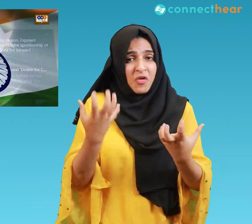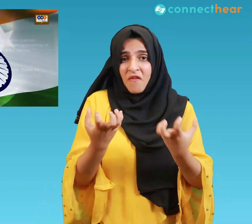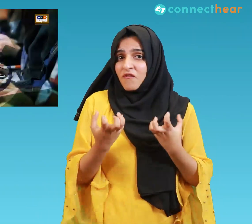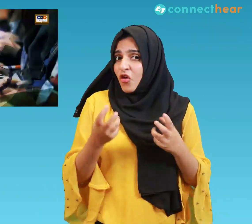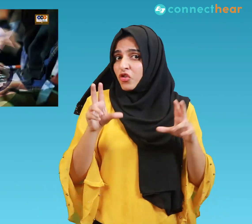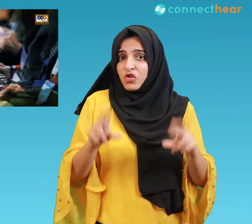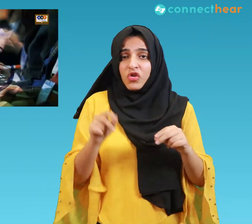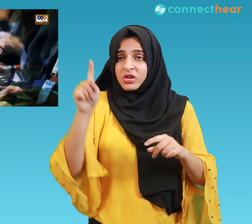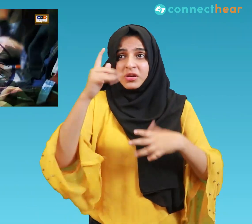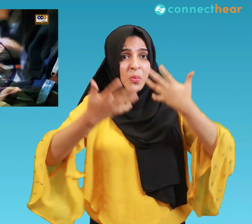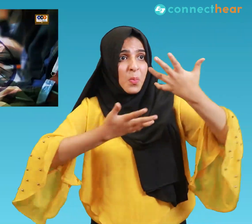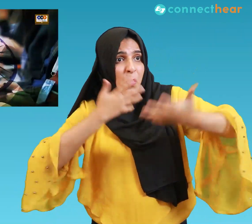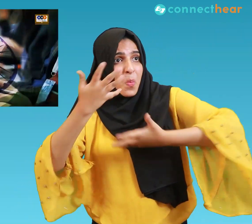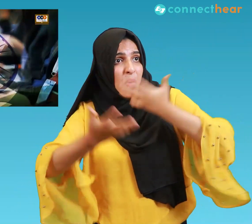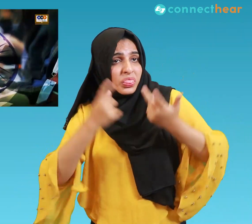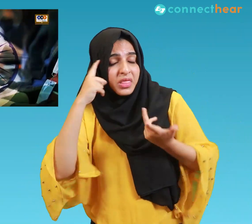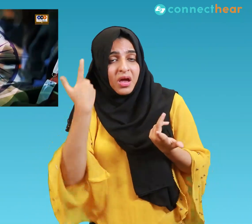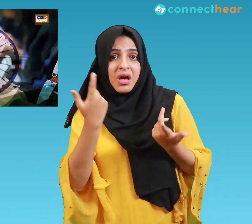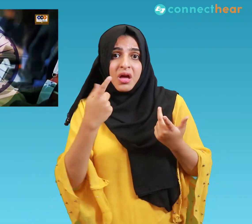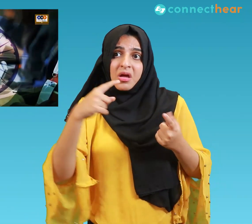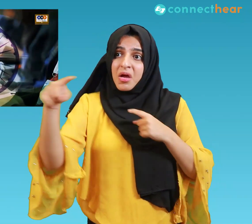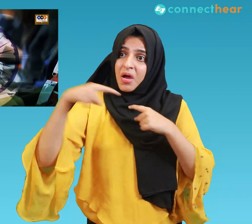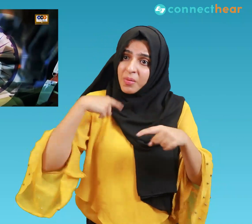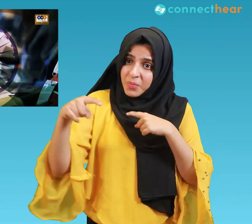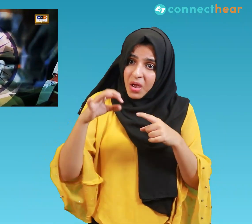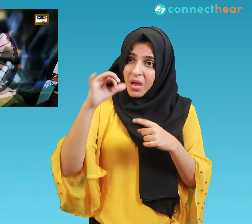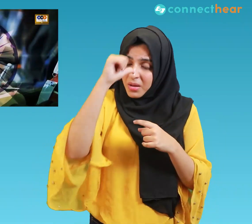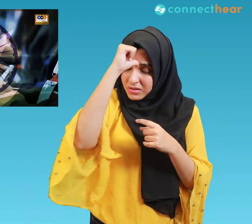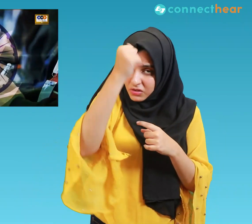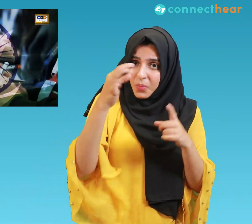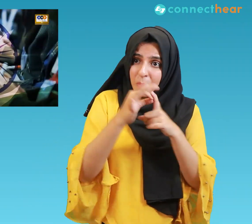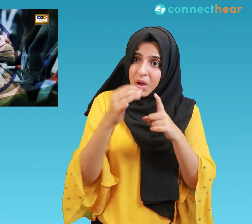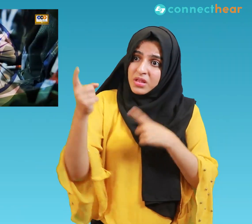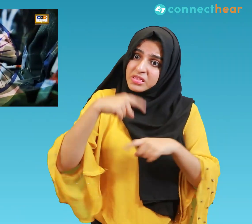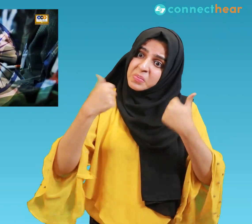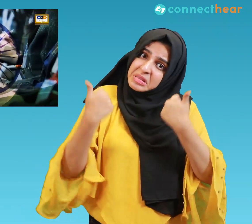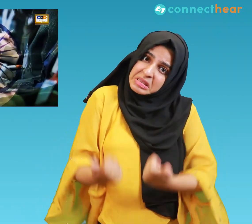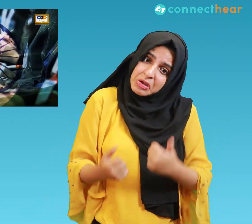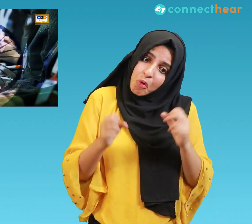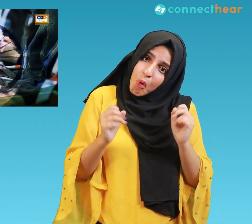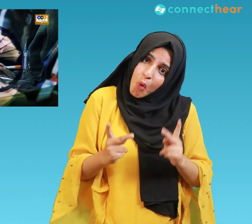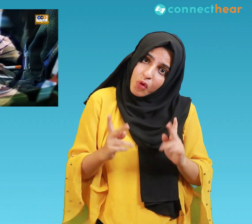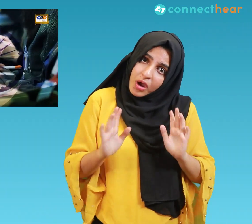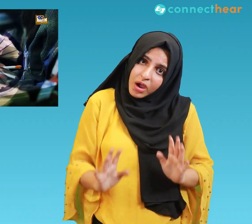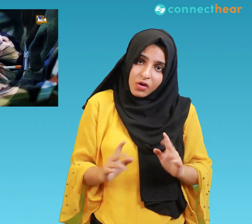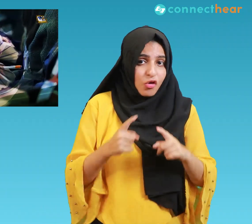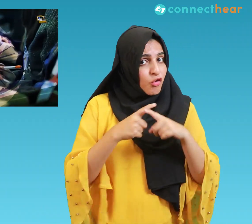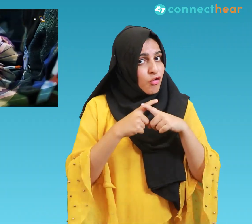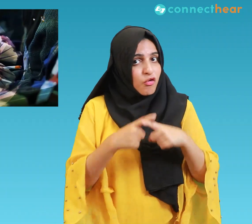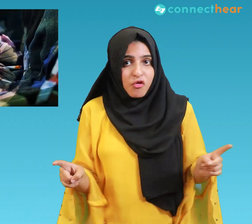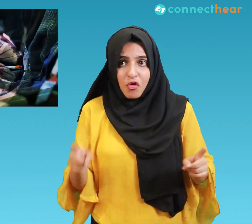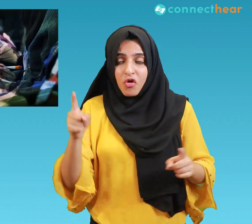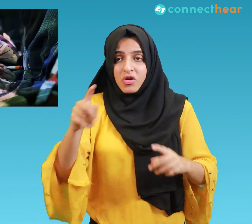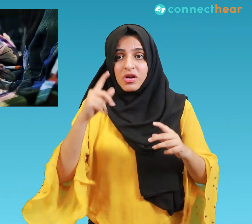merely to say to the world that all settled and everything is agreed. There has to be an enabling environment to talk.